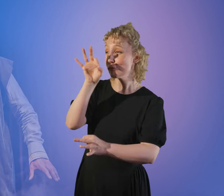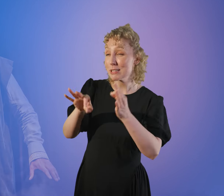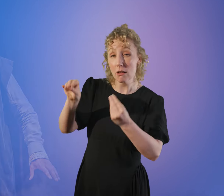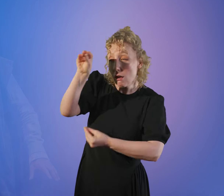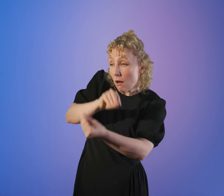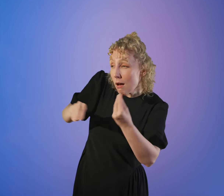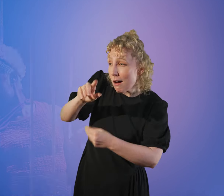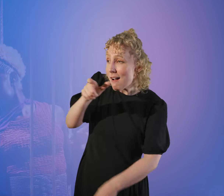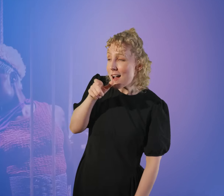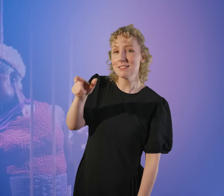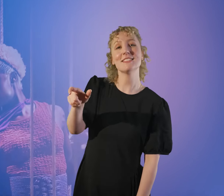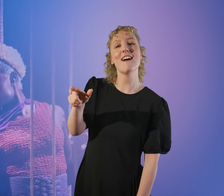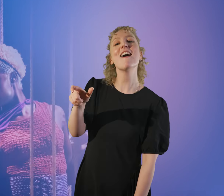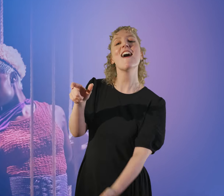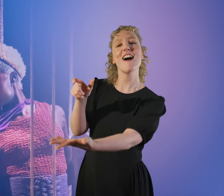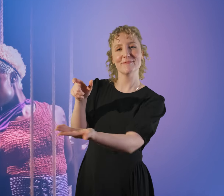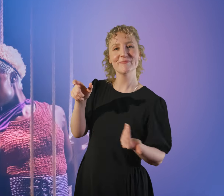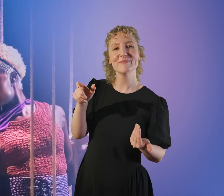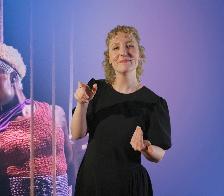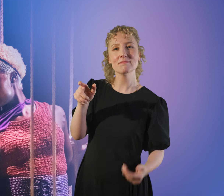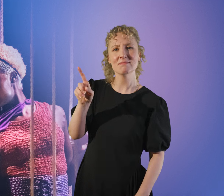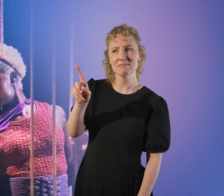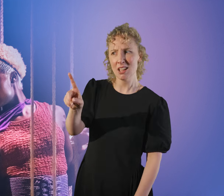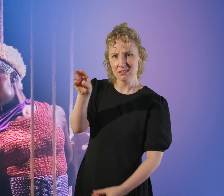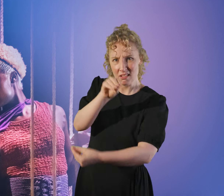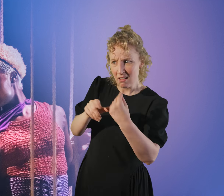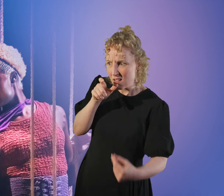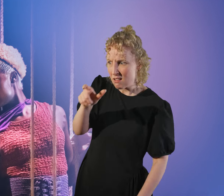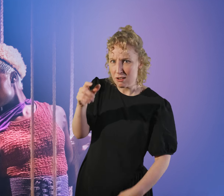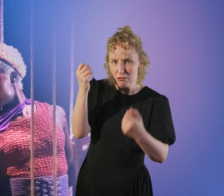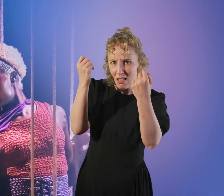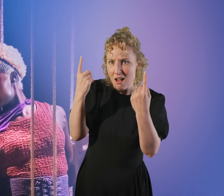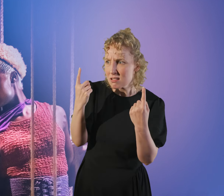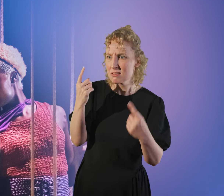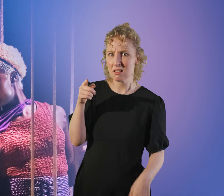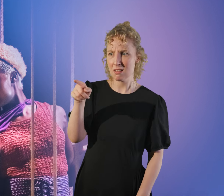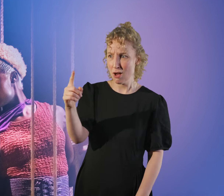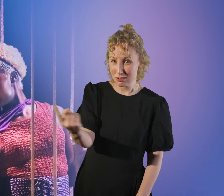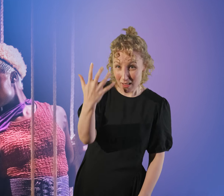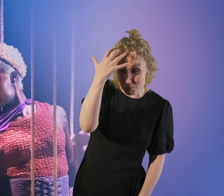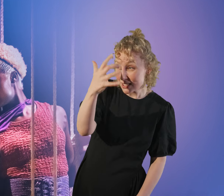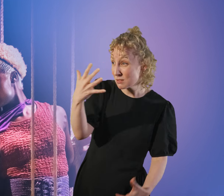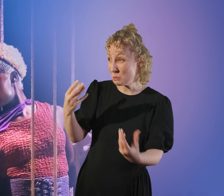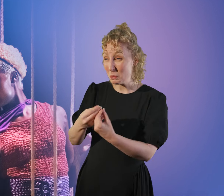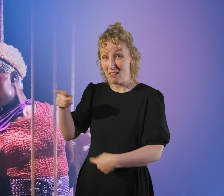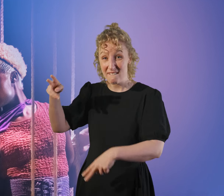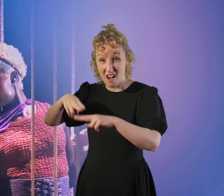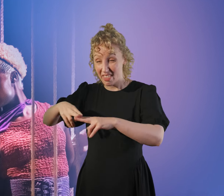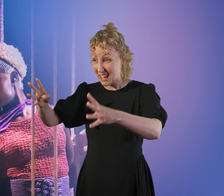The riddle reveals to Pericles that the princess is having an incestuous relationship with her father, King